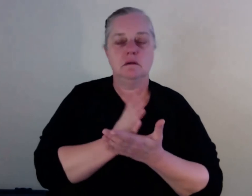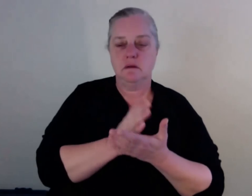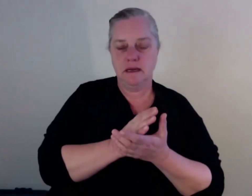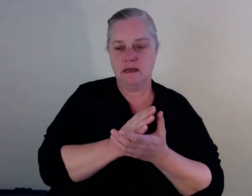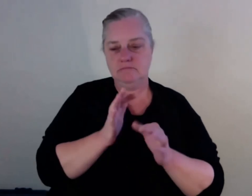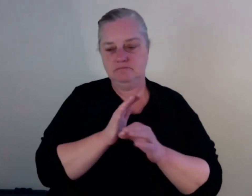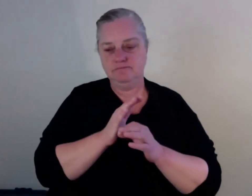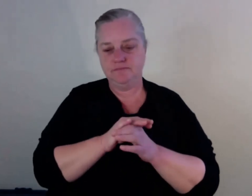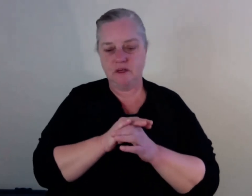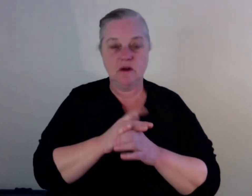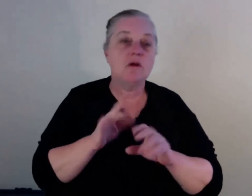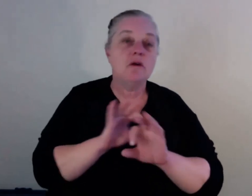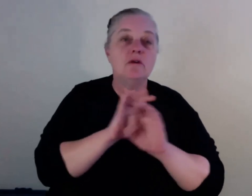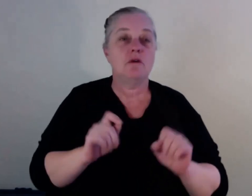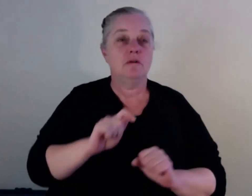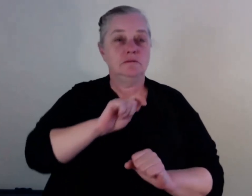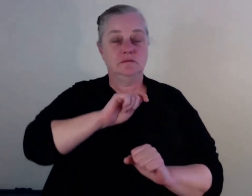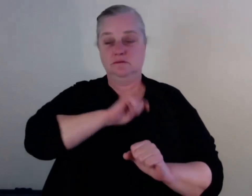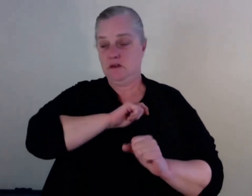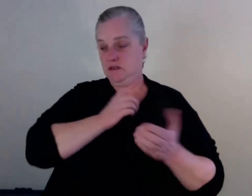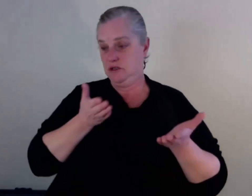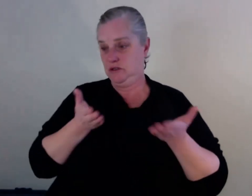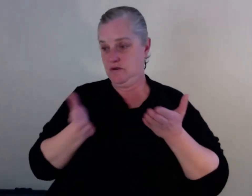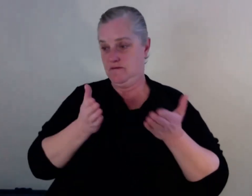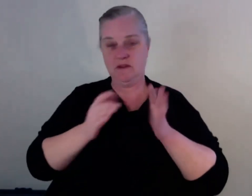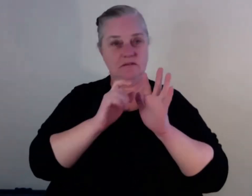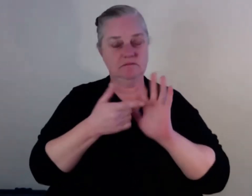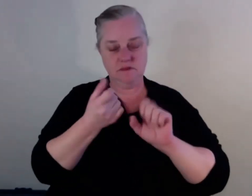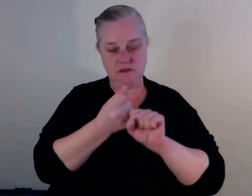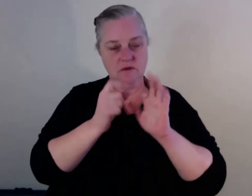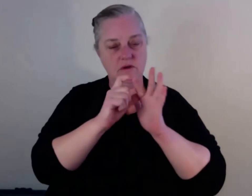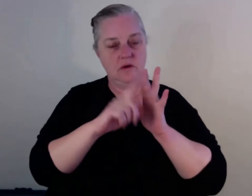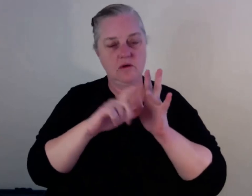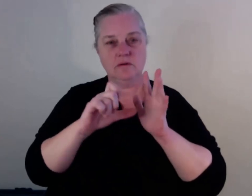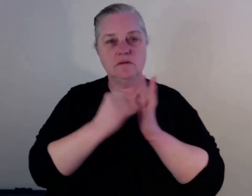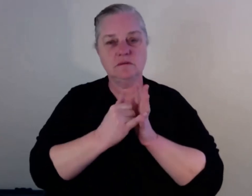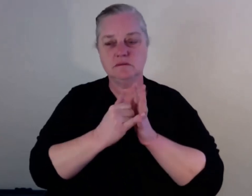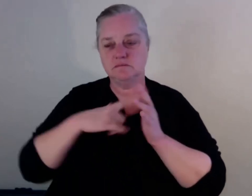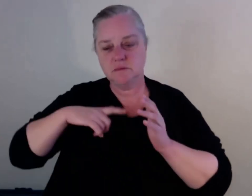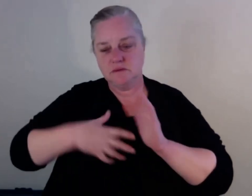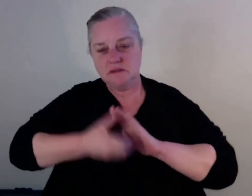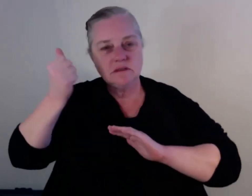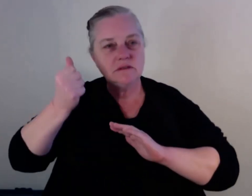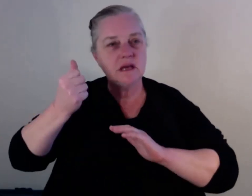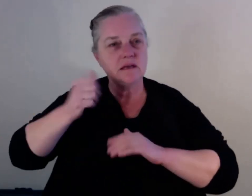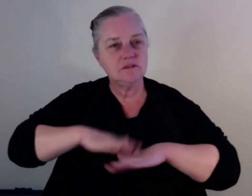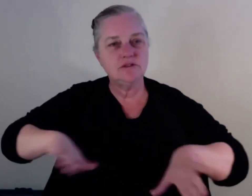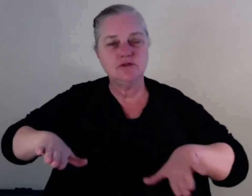losing their children, they're not going to ask for help, because then docs get involved. So that's another barrier. You've got a mother who's experiencing, you know,